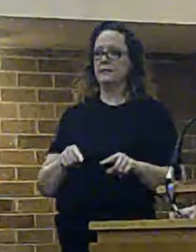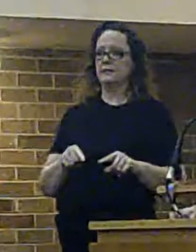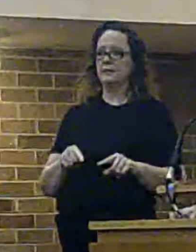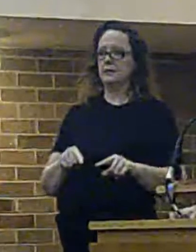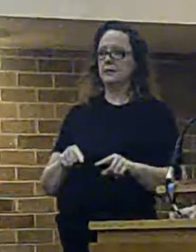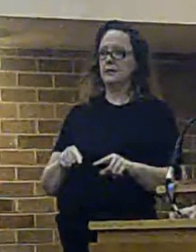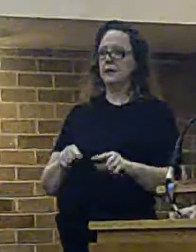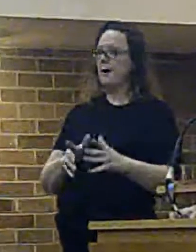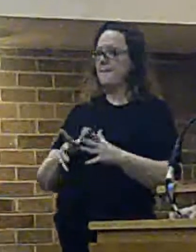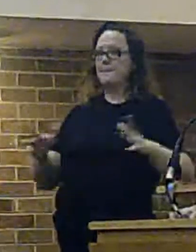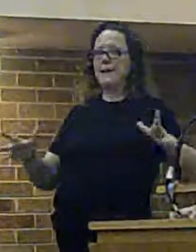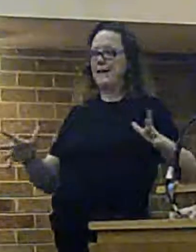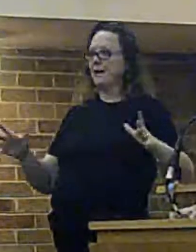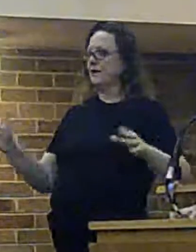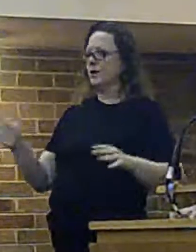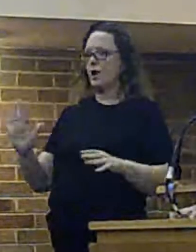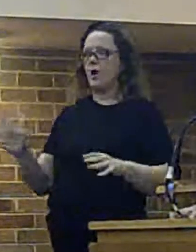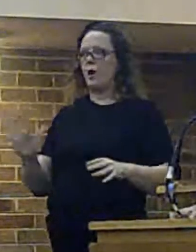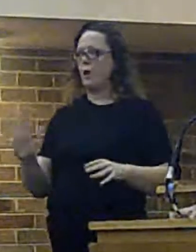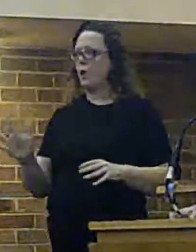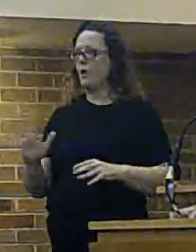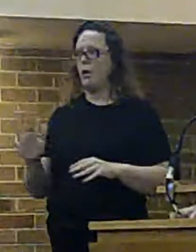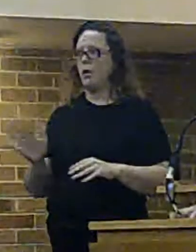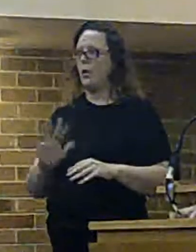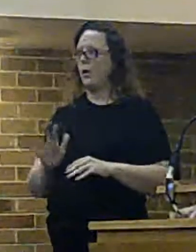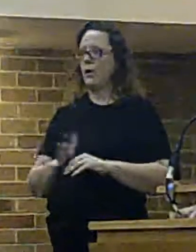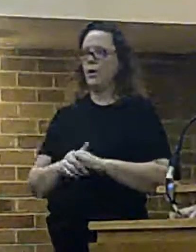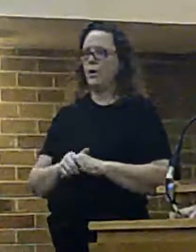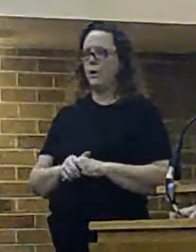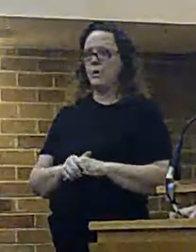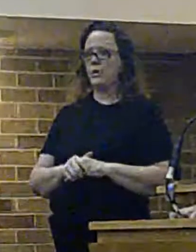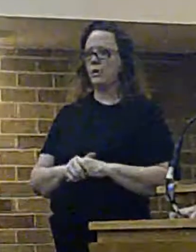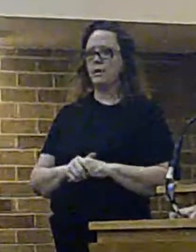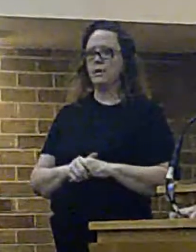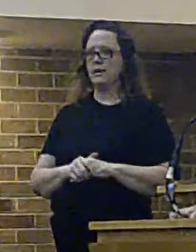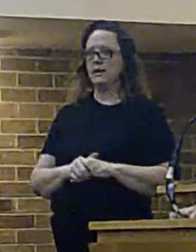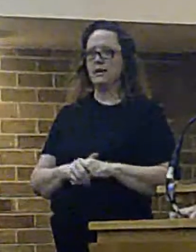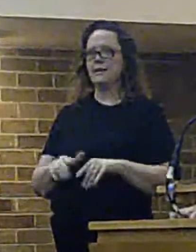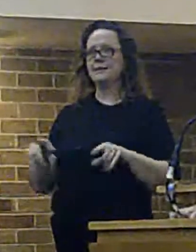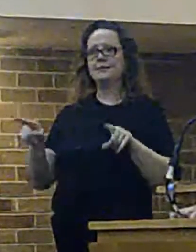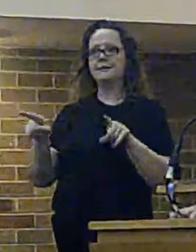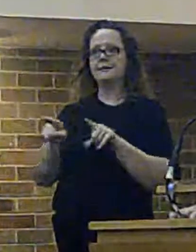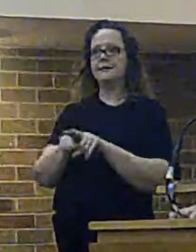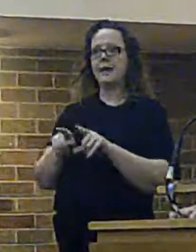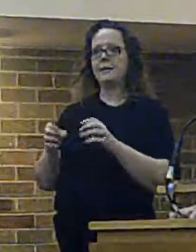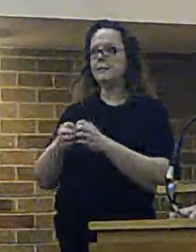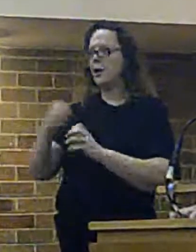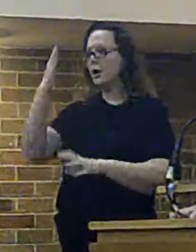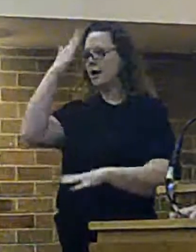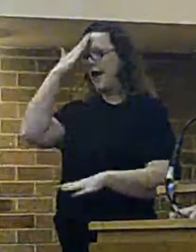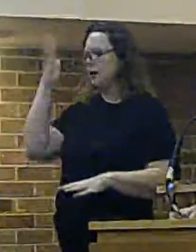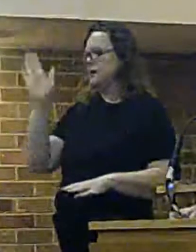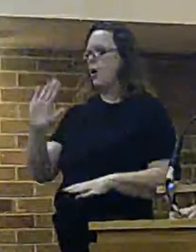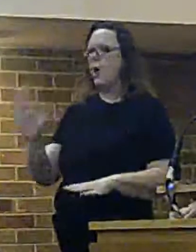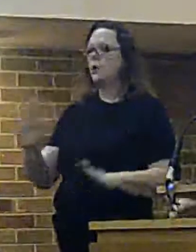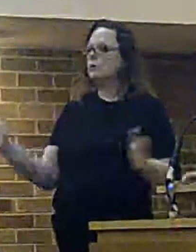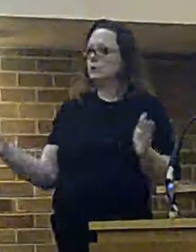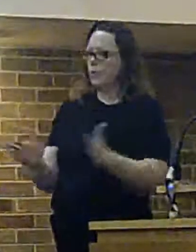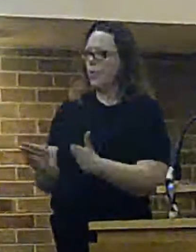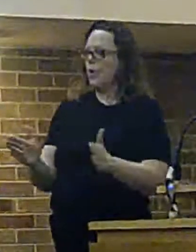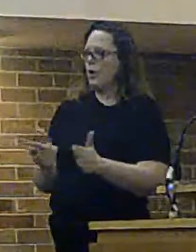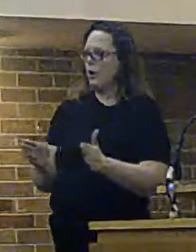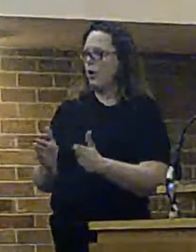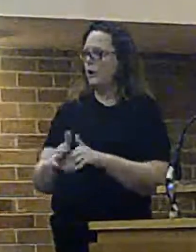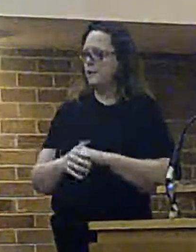big fire station. It certainly would be anything like the size of the station at Birkenhead. The